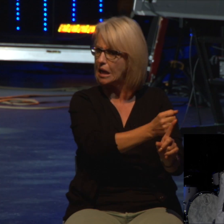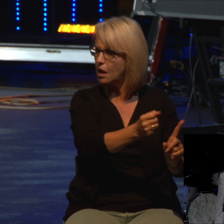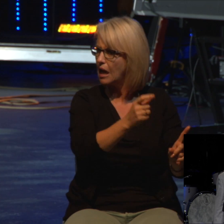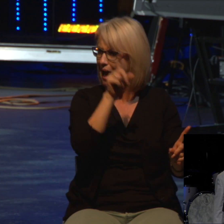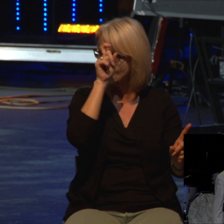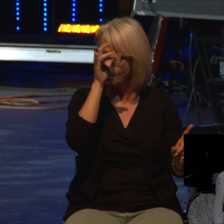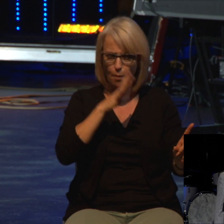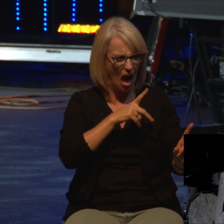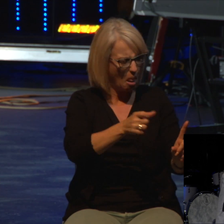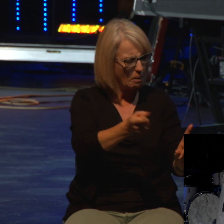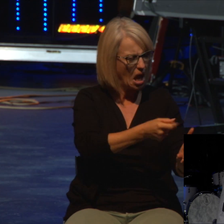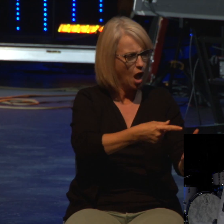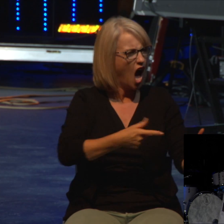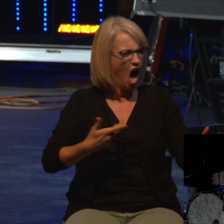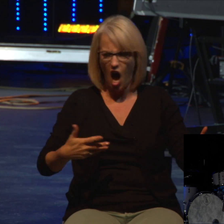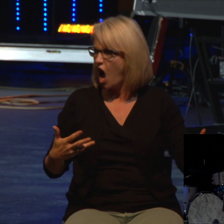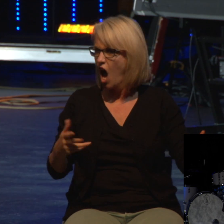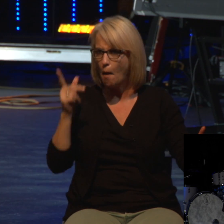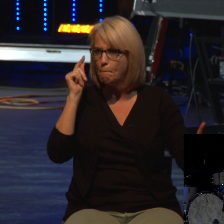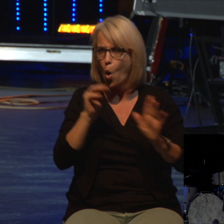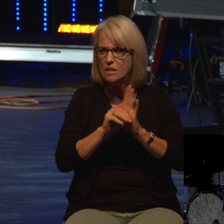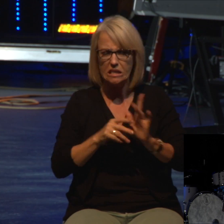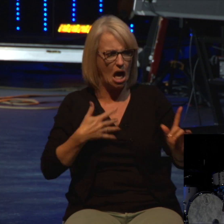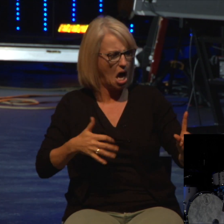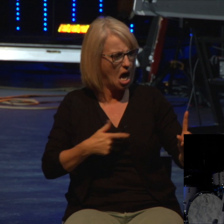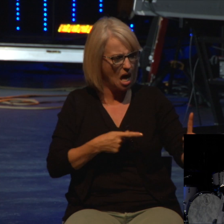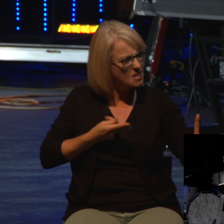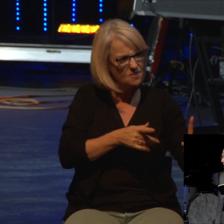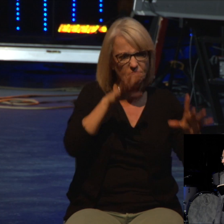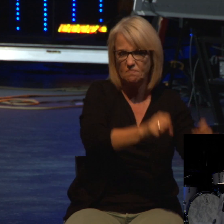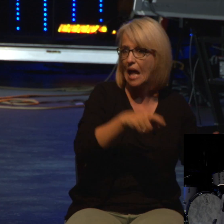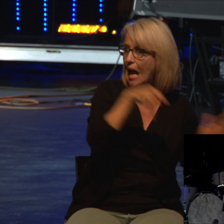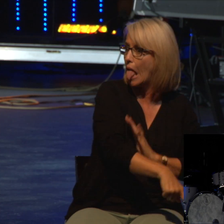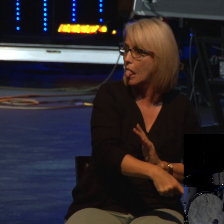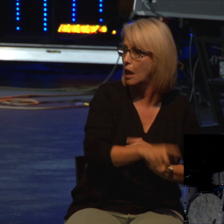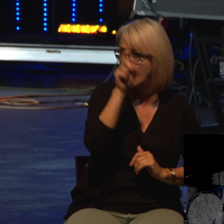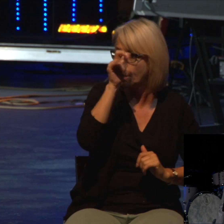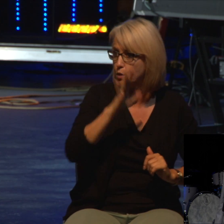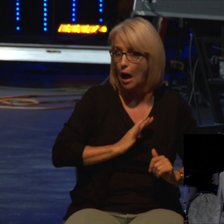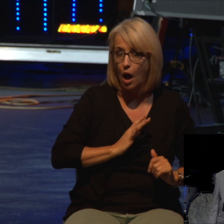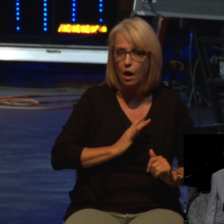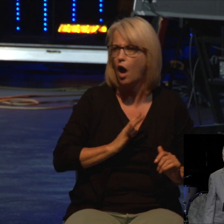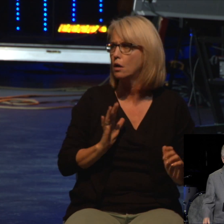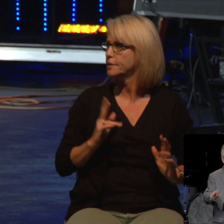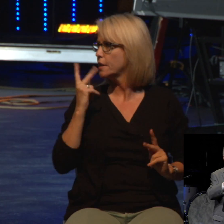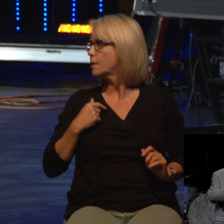Moses killed the Egyptian and thought no one would ever know about it. But a few days later, when he was involved